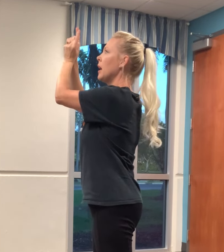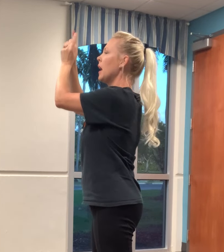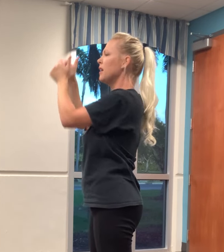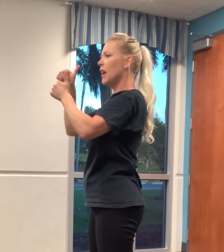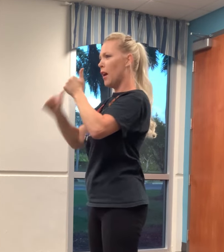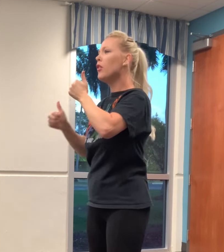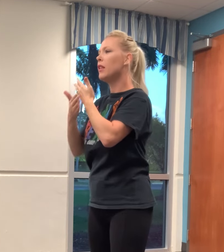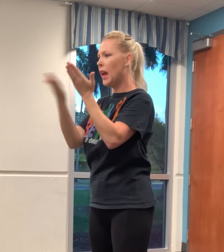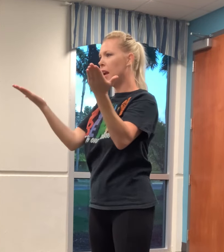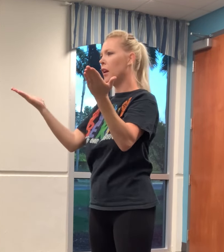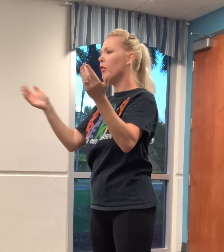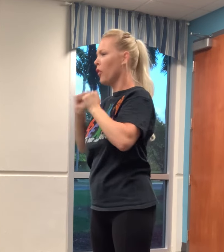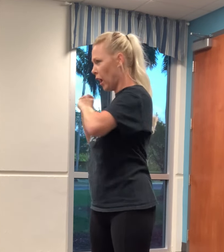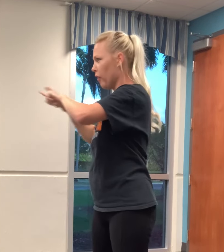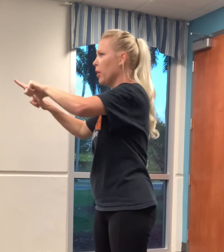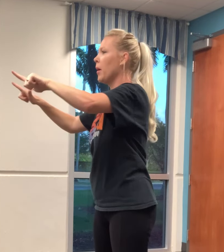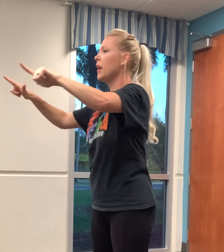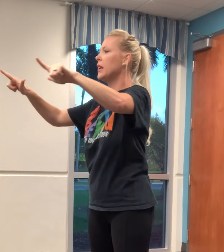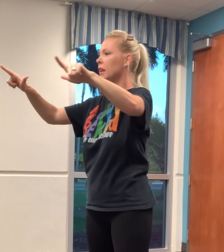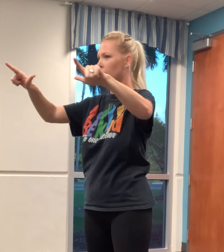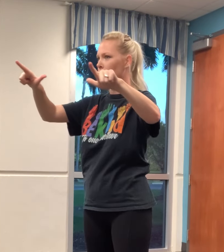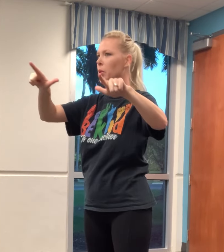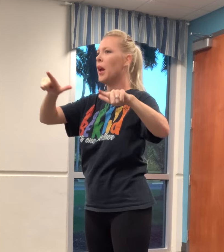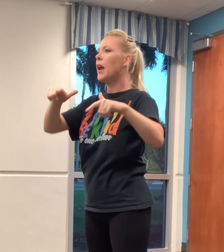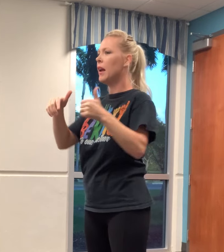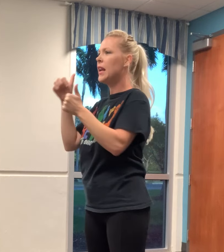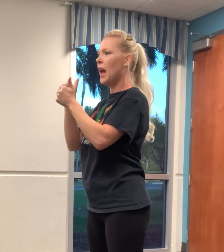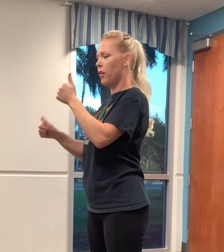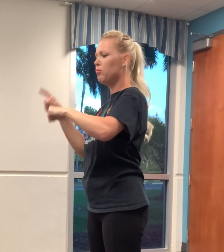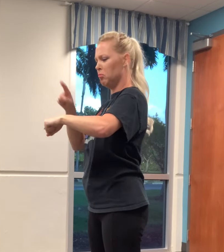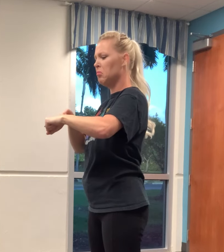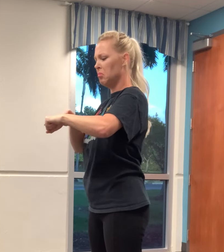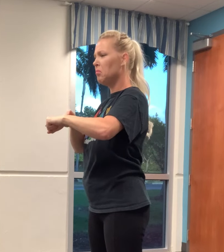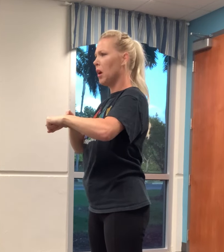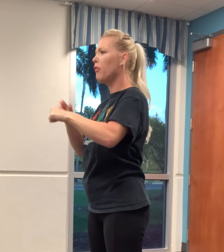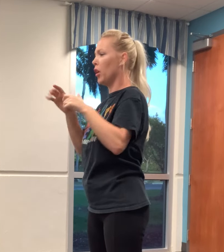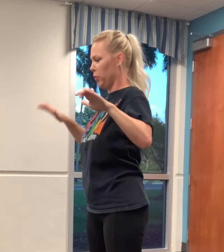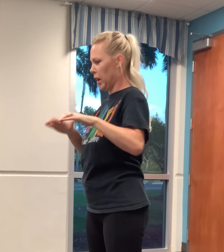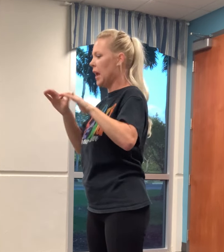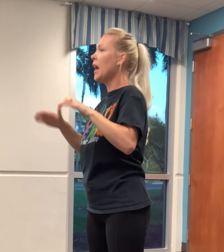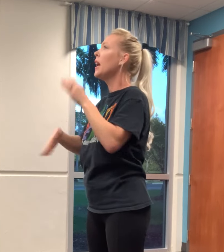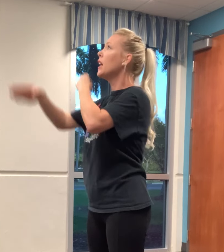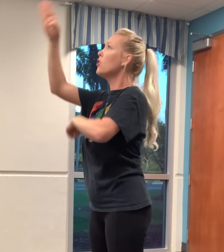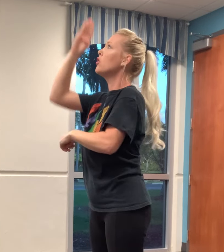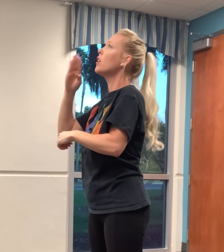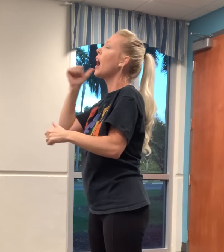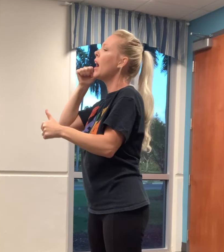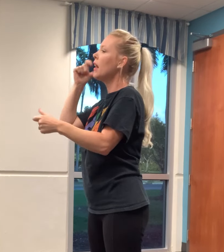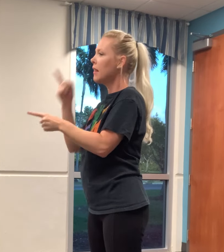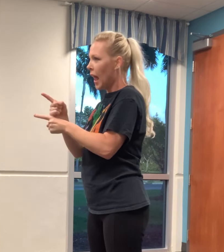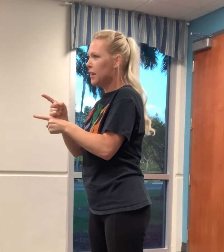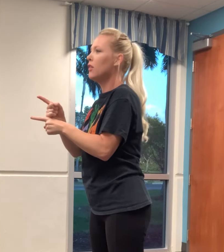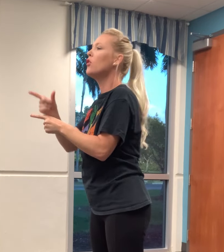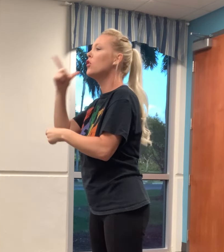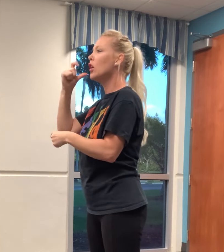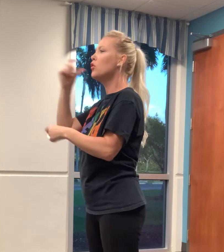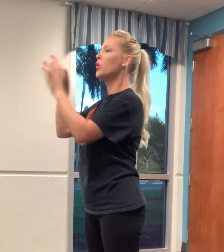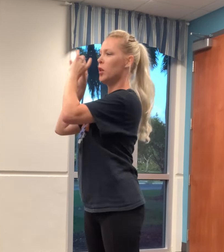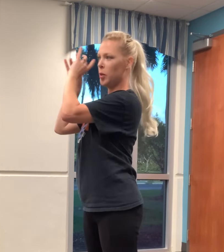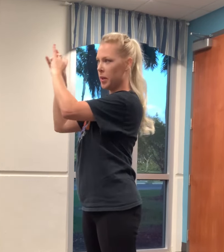is everything for everybody, everywhere, every time, and in every way. He is your God, and that, sisters, is who you